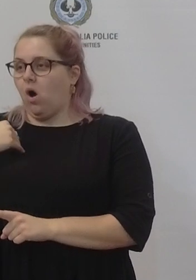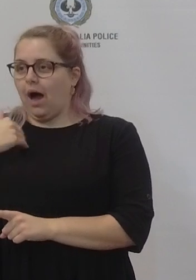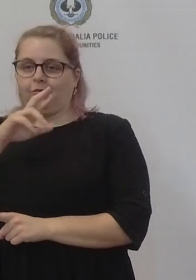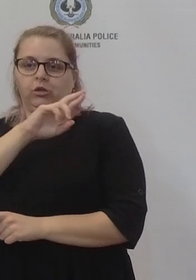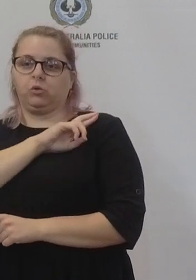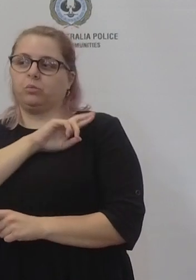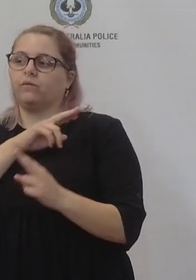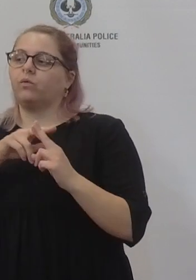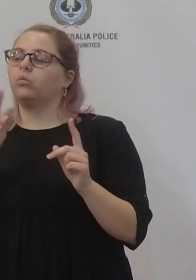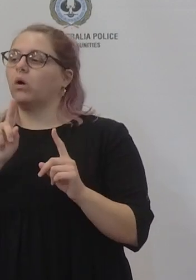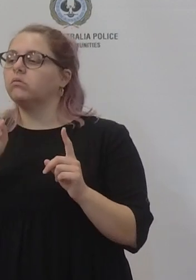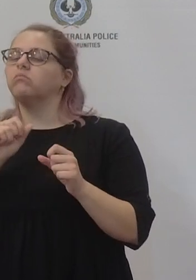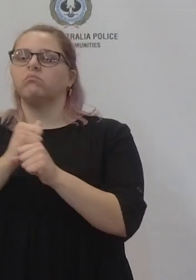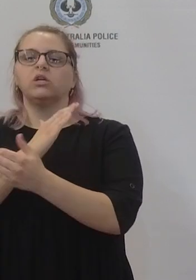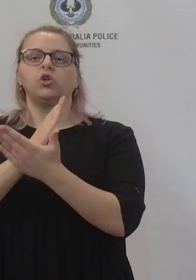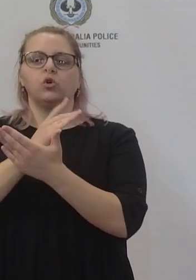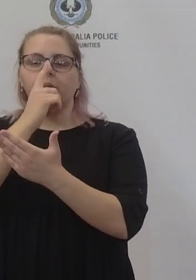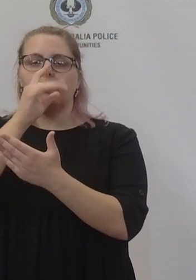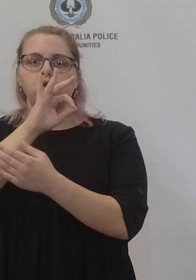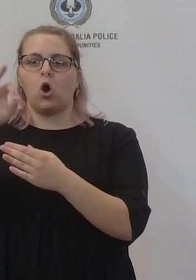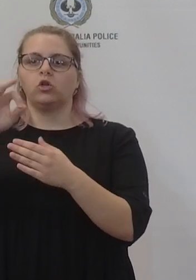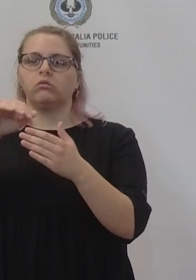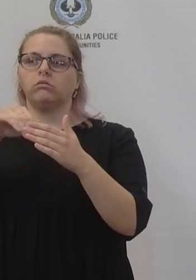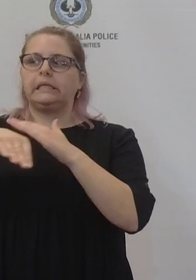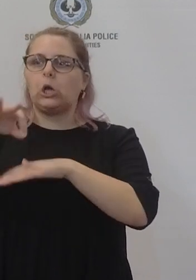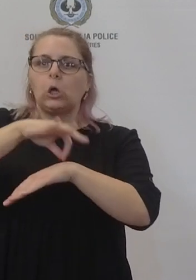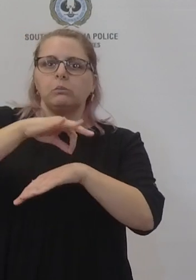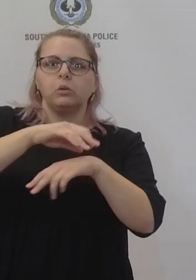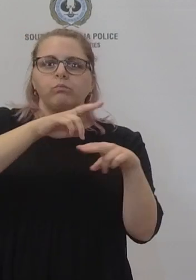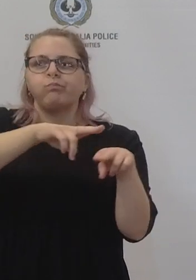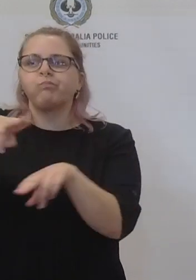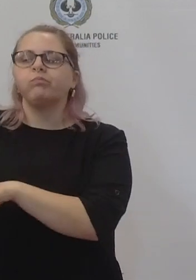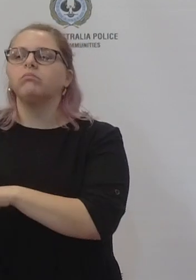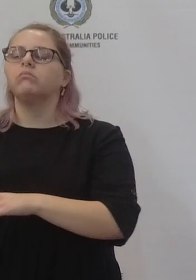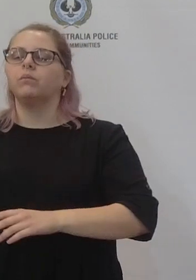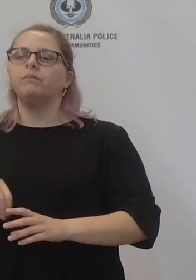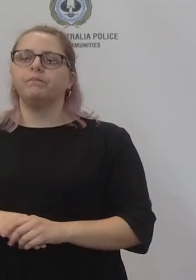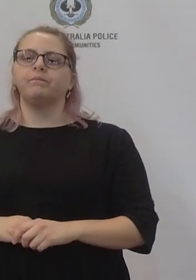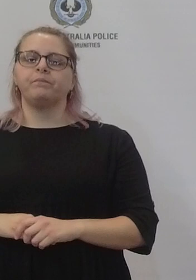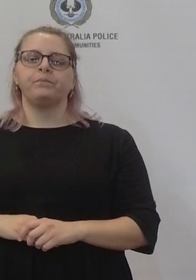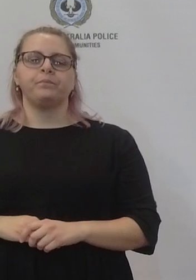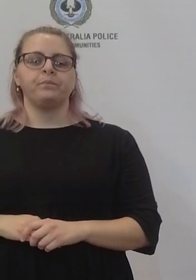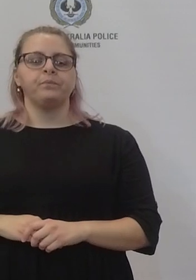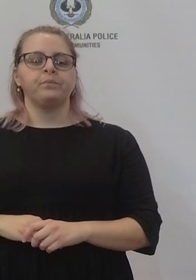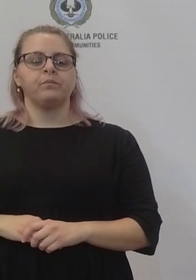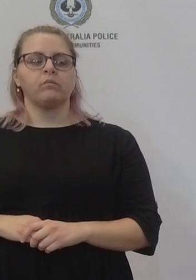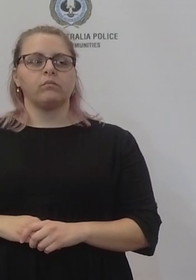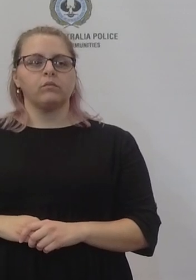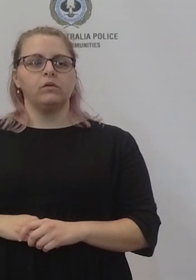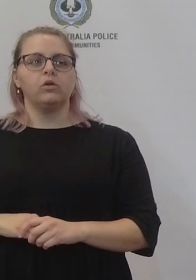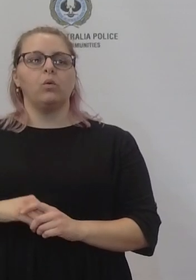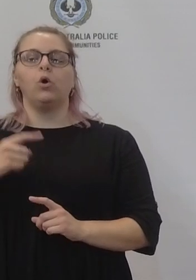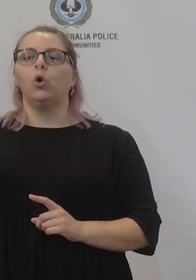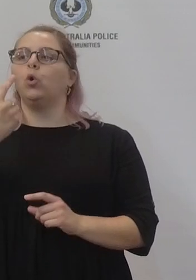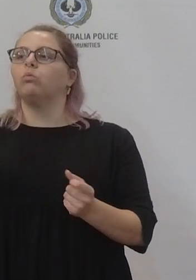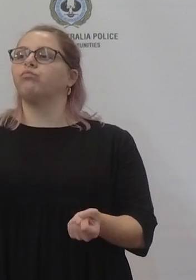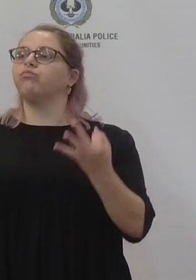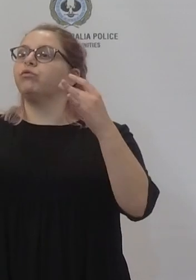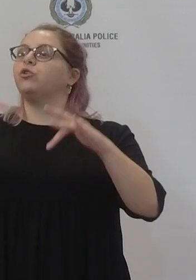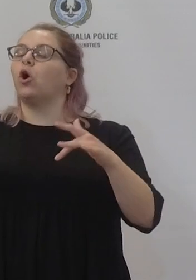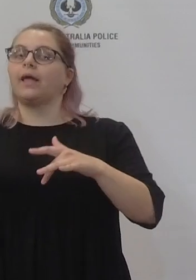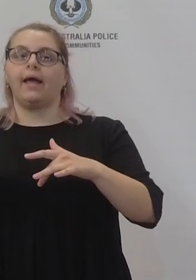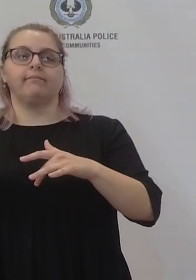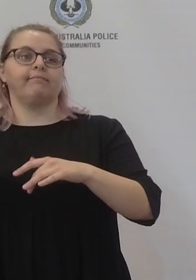know that a lot of work is being done i just maybe if i flip back to trying to keep people out of hospital um anybody who has not had their third dose of